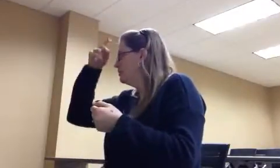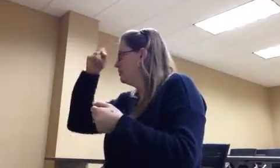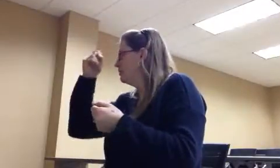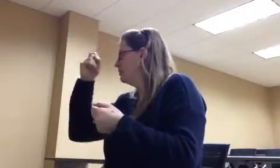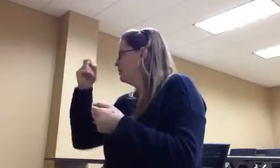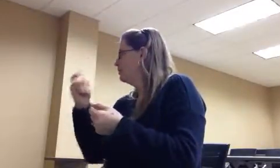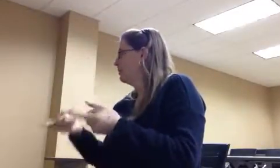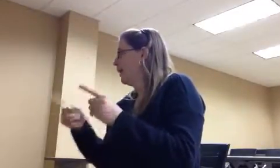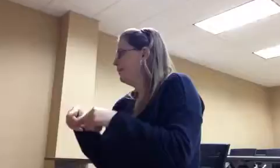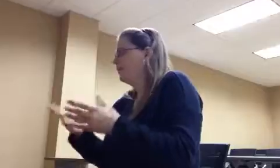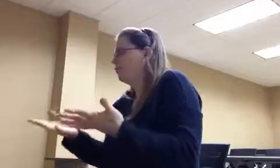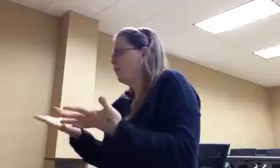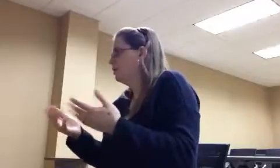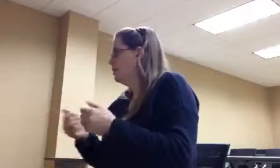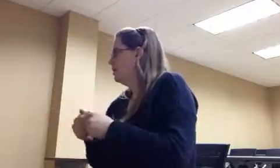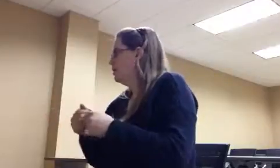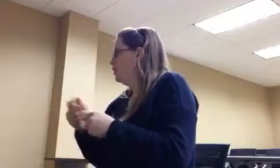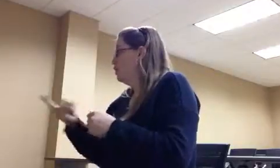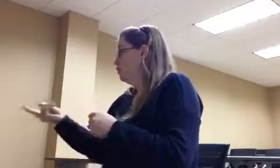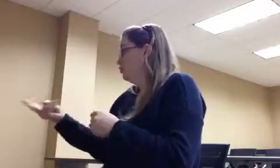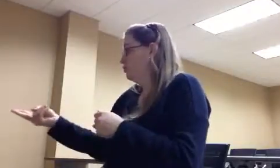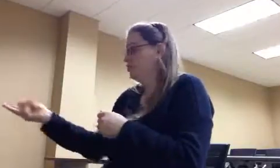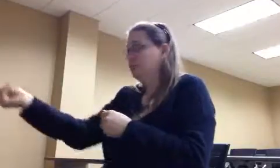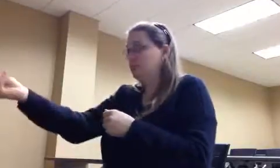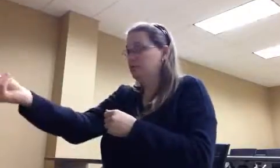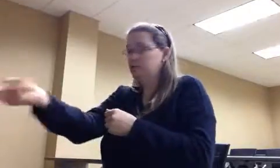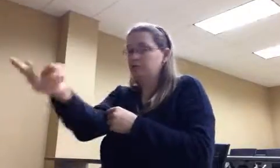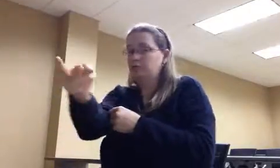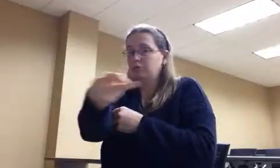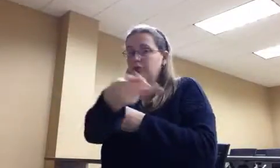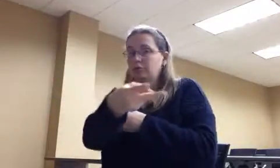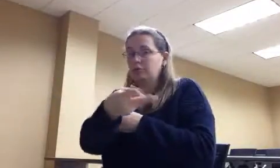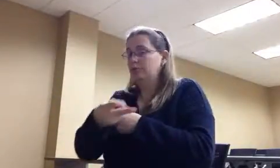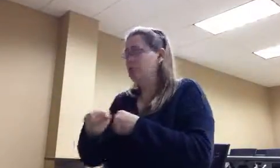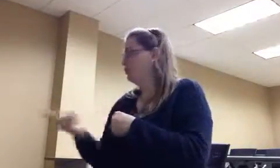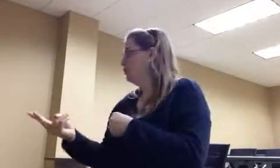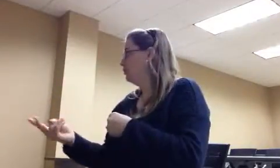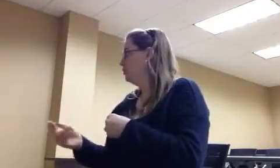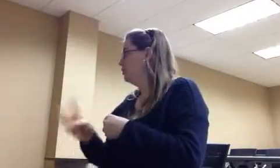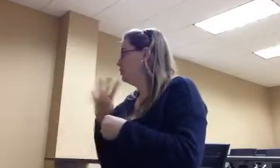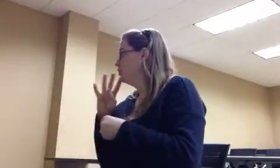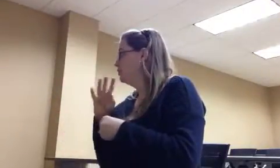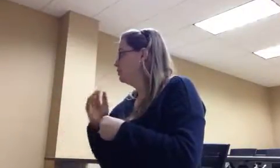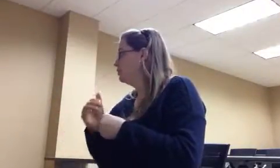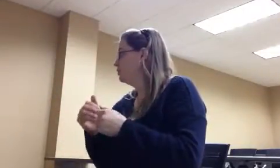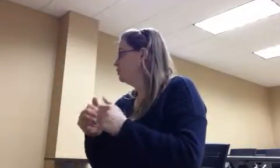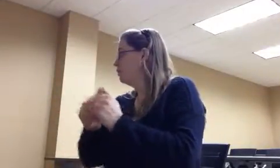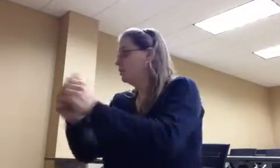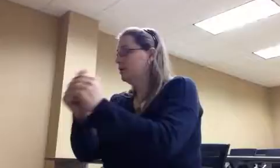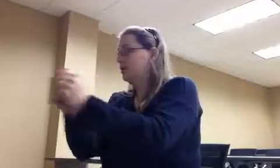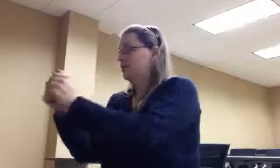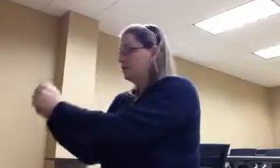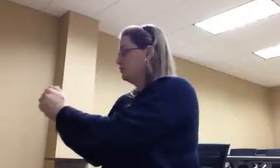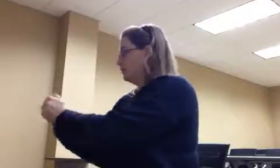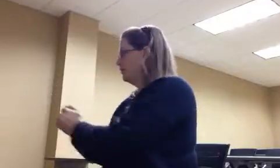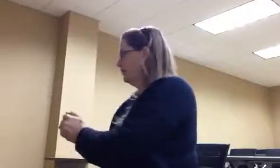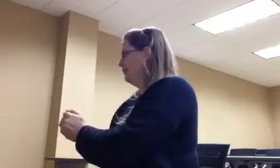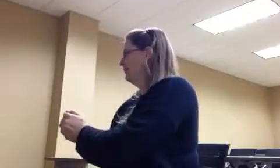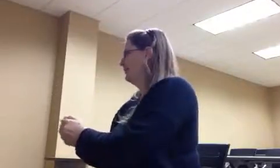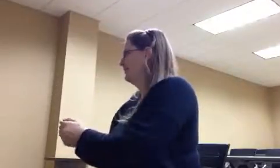two are talking to each other. You two are talking to each other. Heidi, you're going to go first. You two are talking to each other. You're going to go first. You two